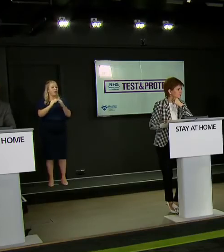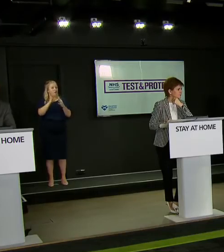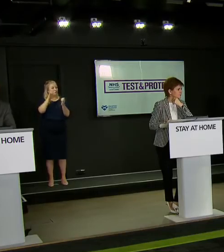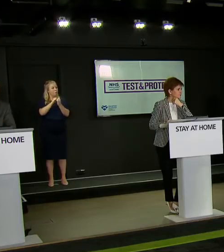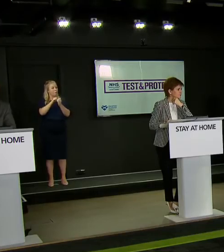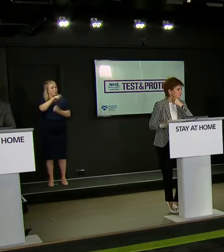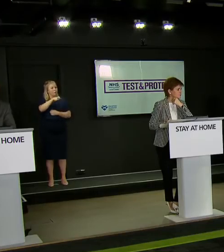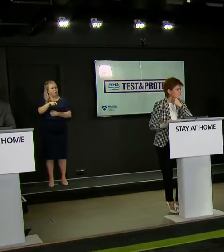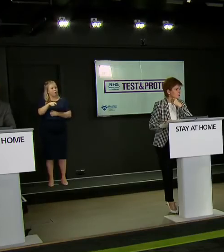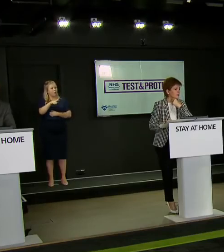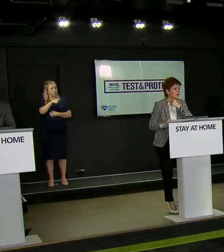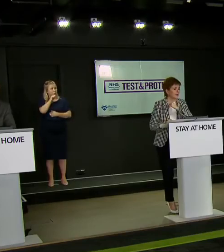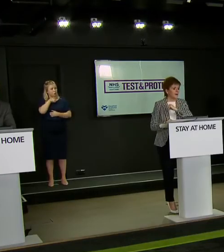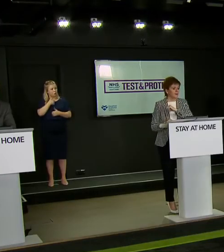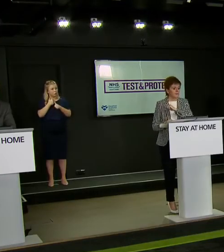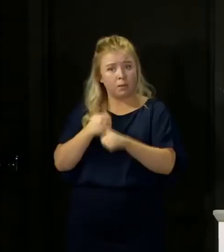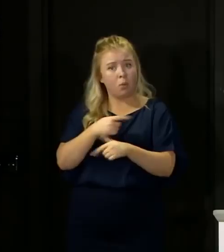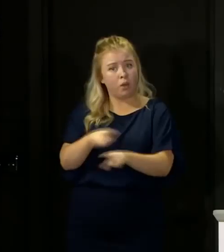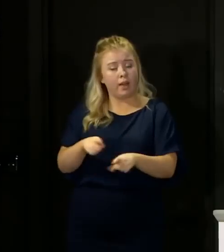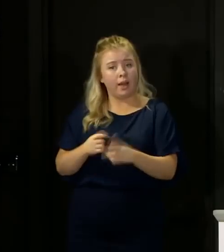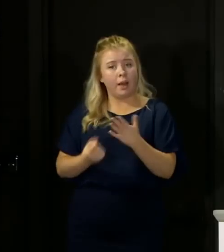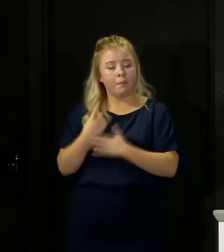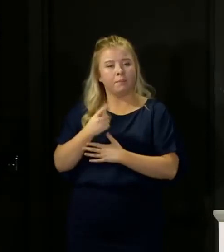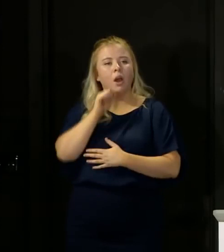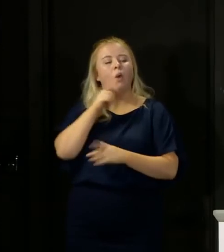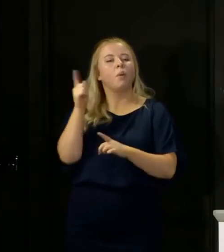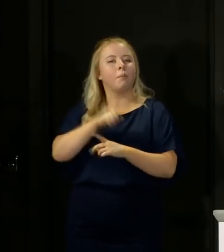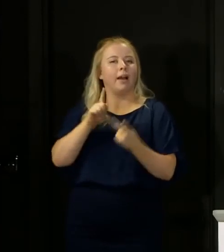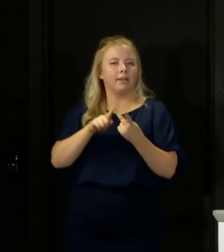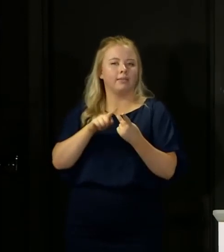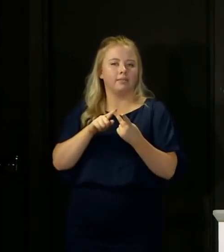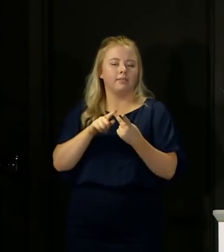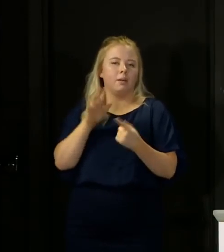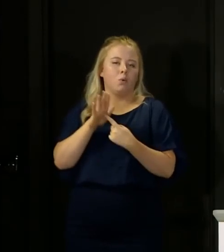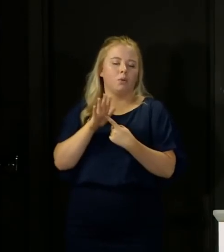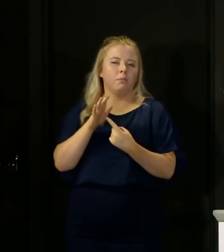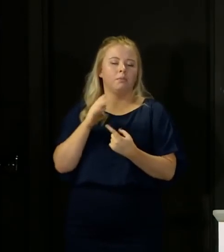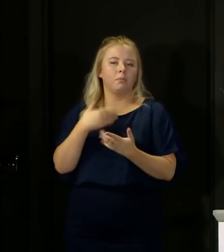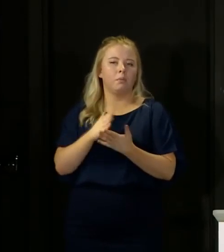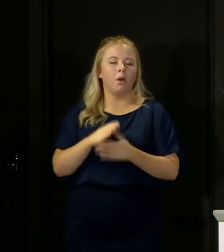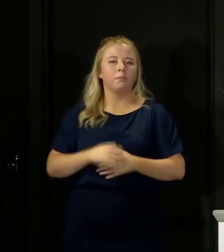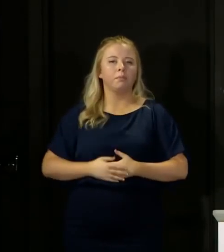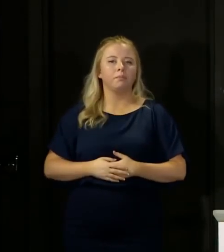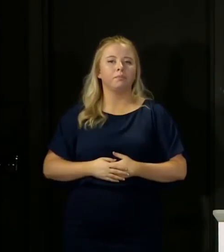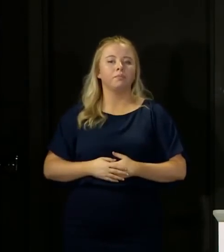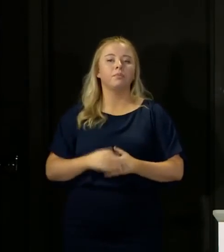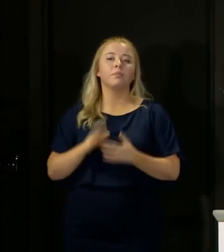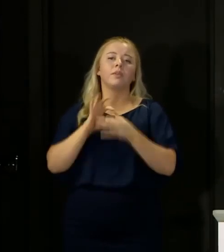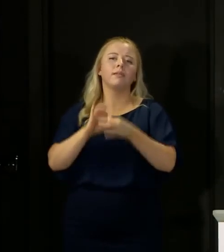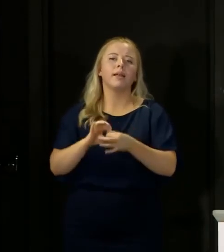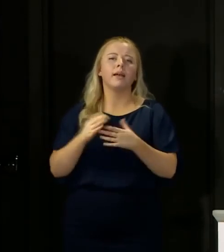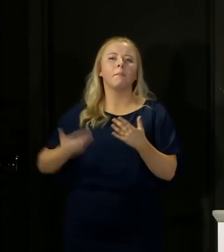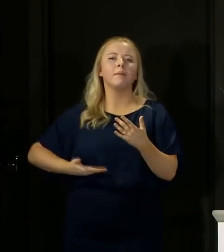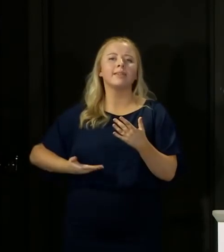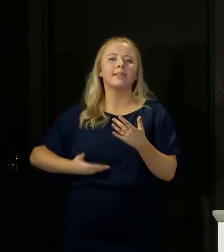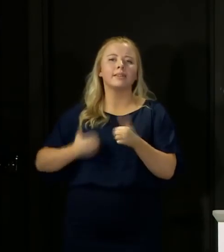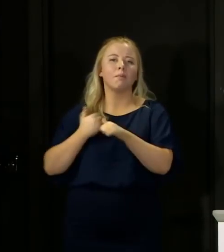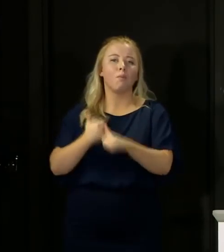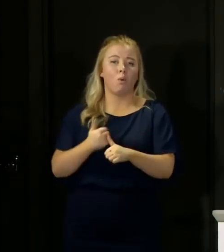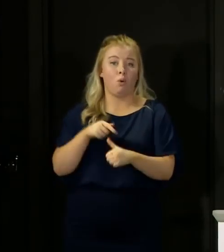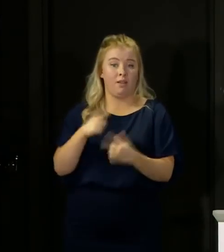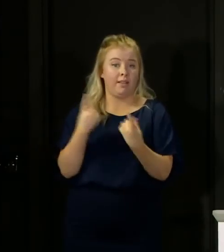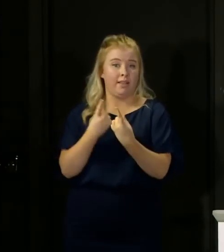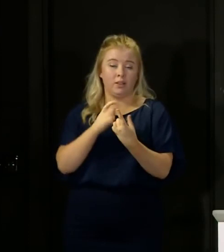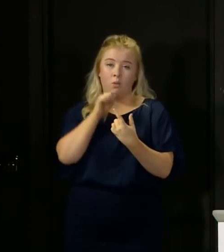something you would lend your support to? I'll come back to that important issue in a second. On the business support, you know, these are things we'll keep under